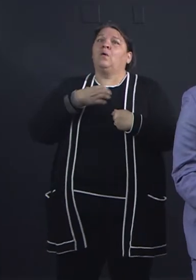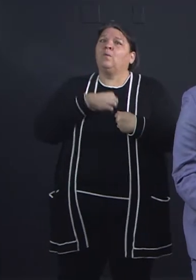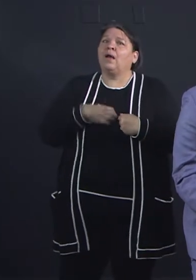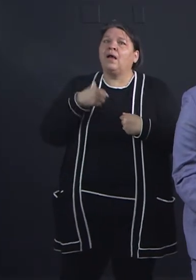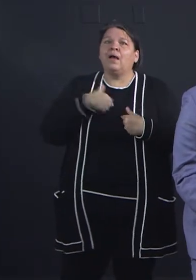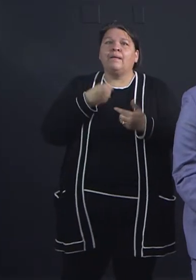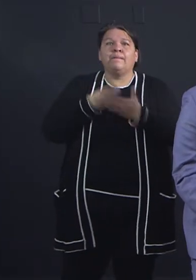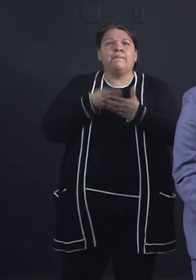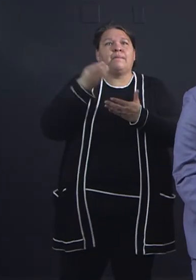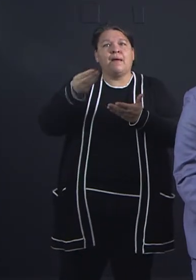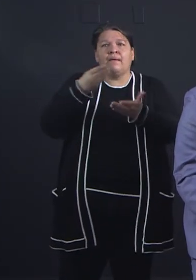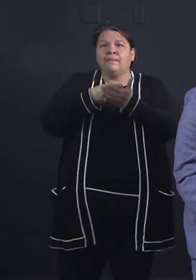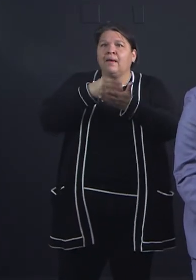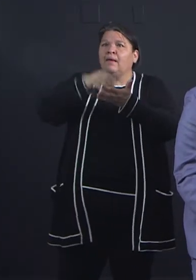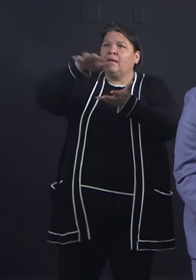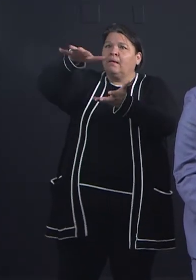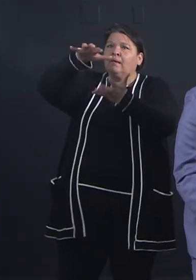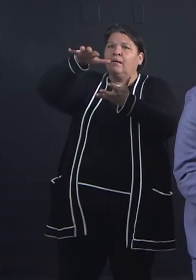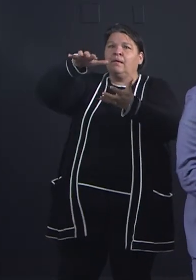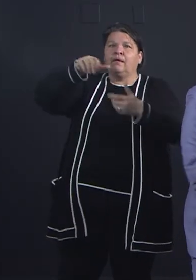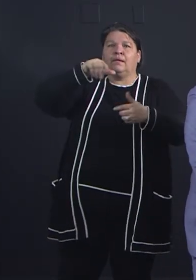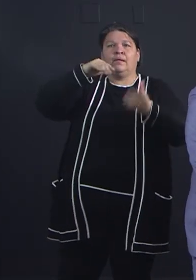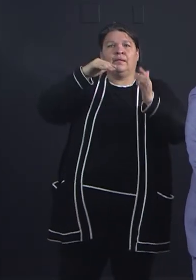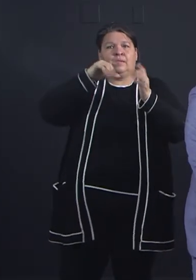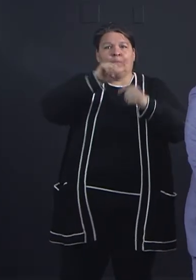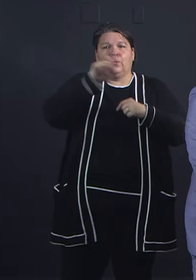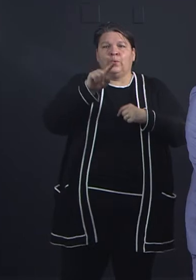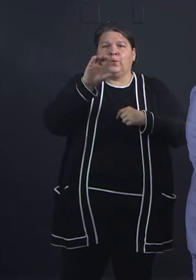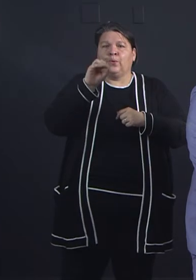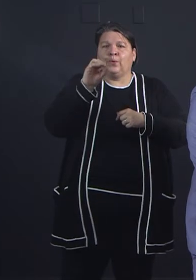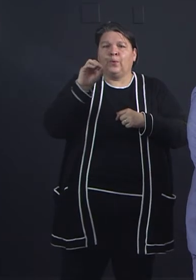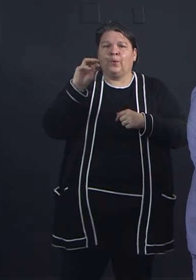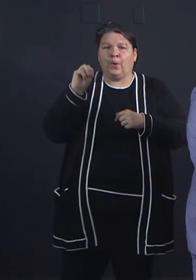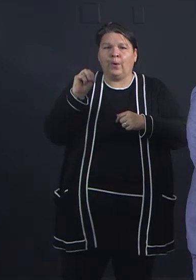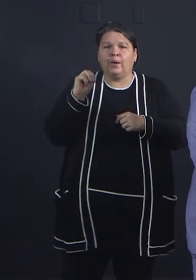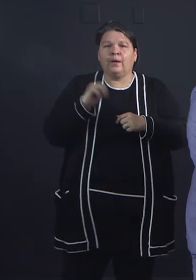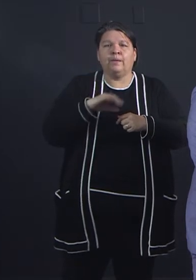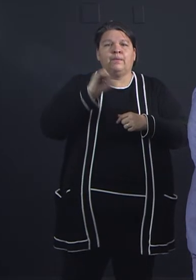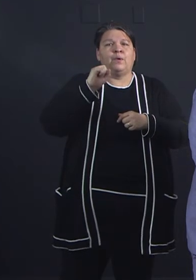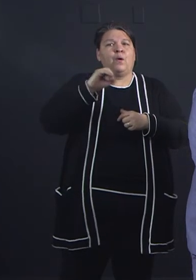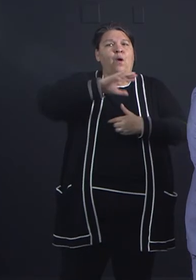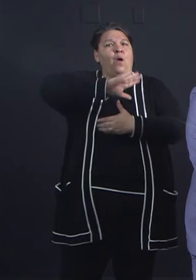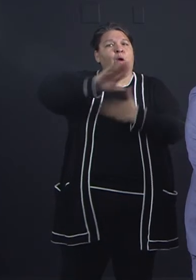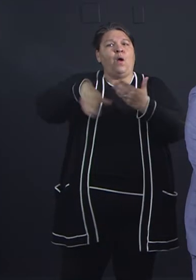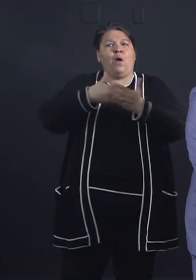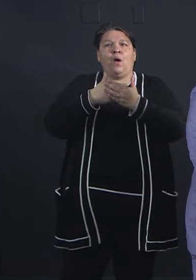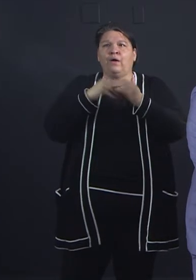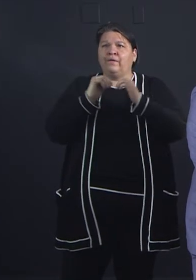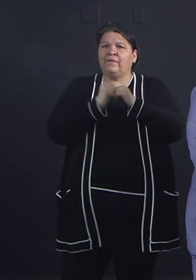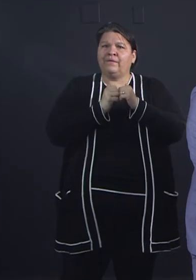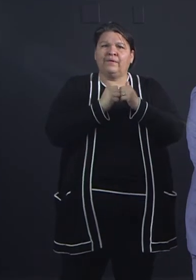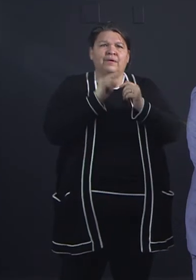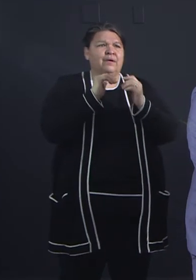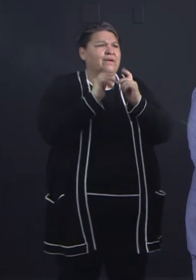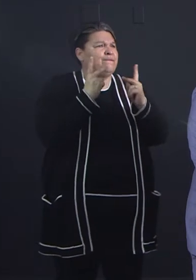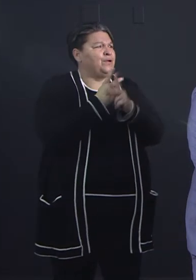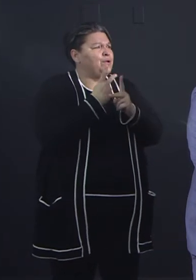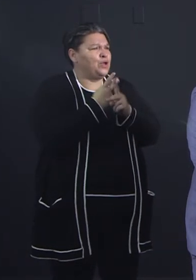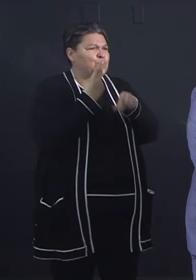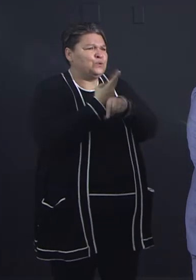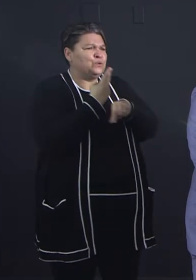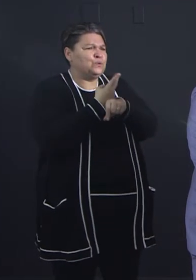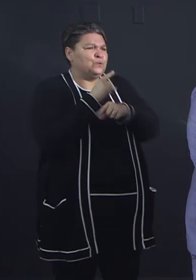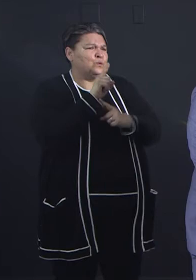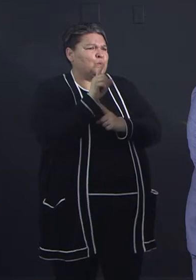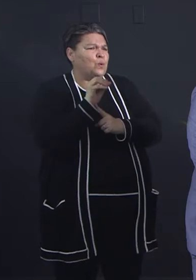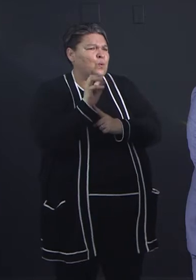think all of us are learning how to work differently. The Zoom meetings, the Zoom classrooms. For us, it's been a